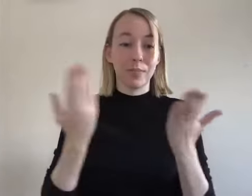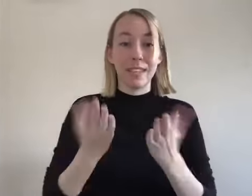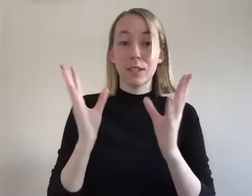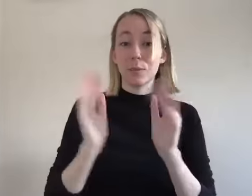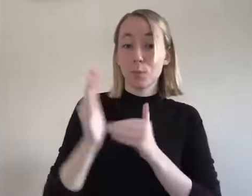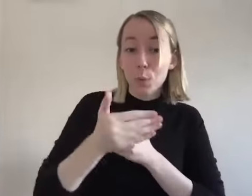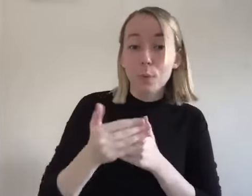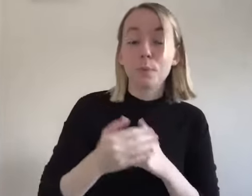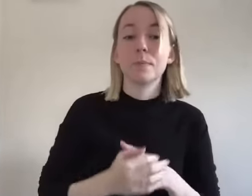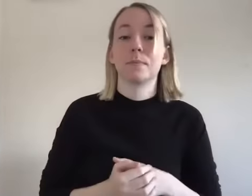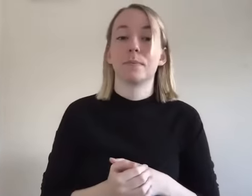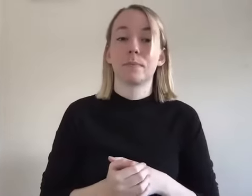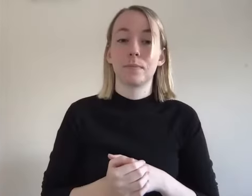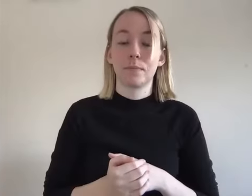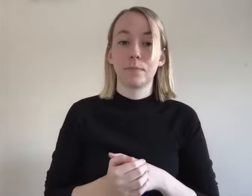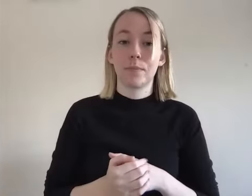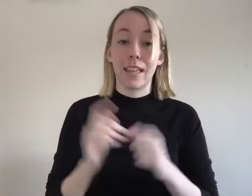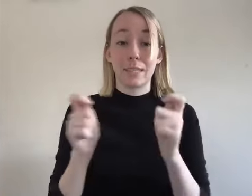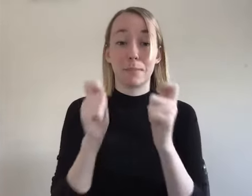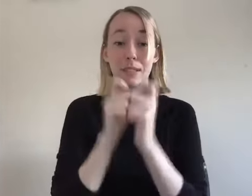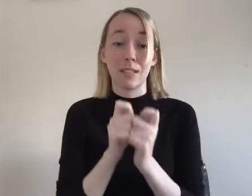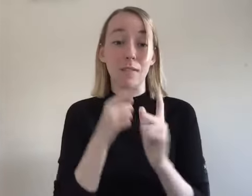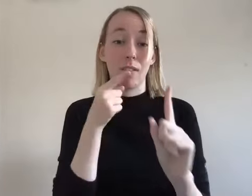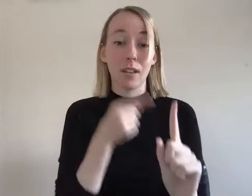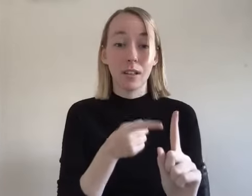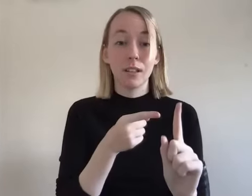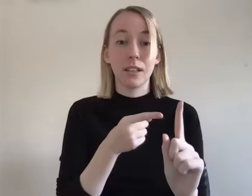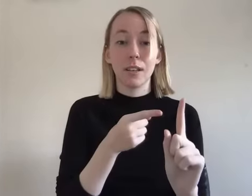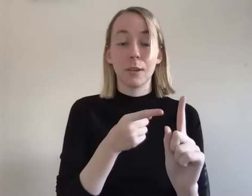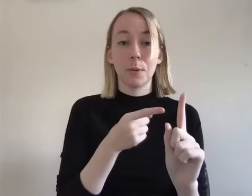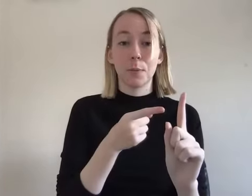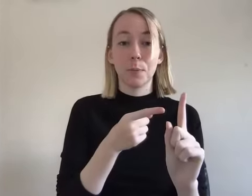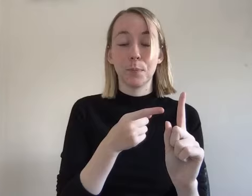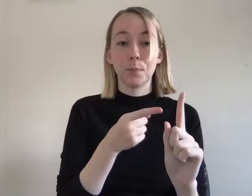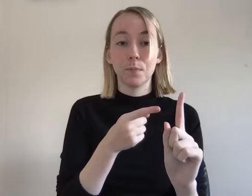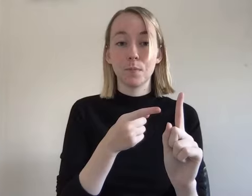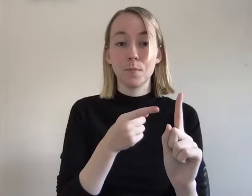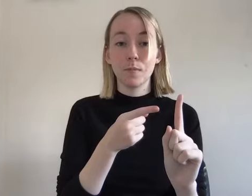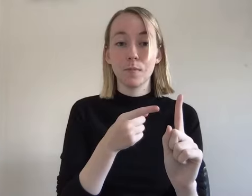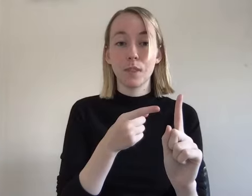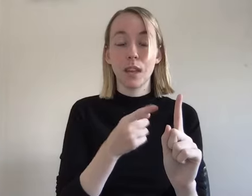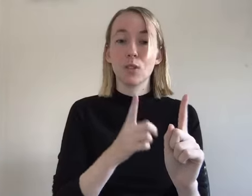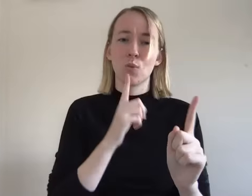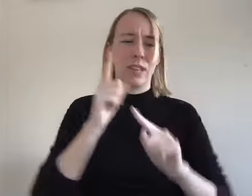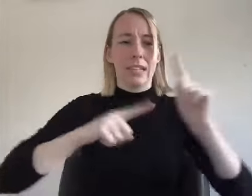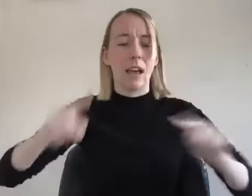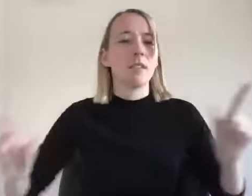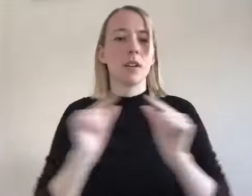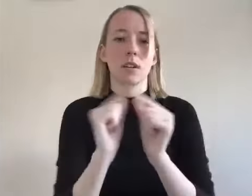by these rooms and um and specifically like the whyhaw group because it's um it's just